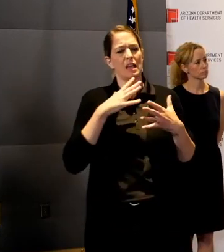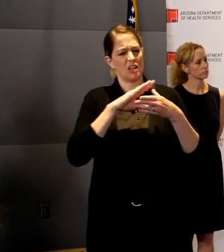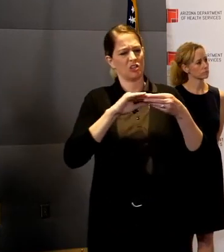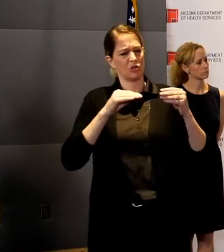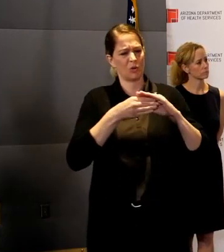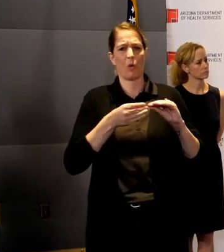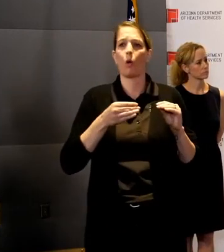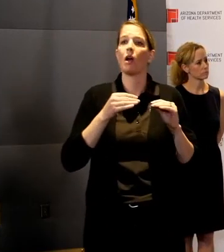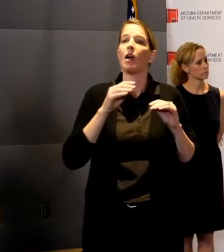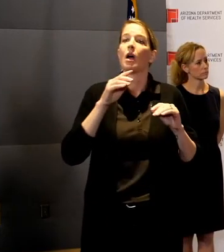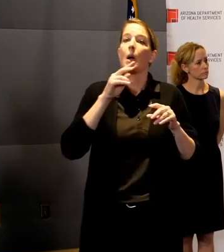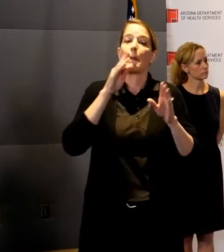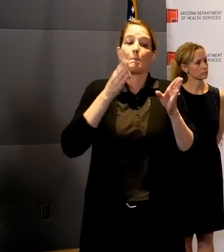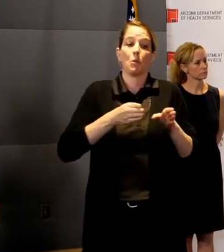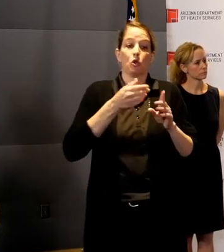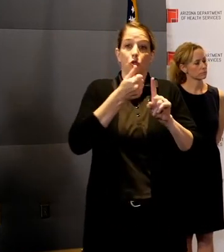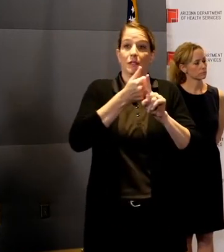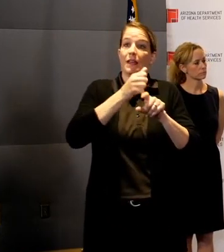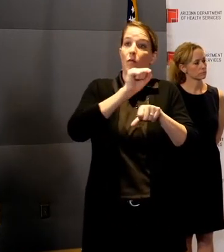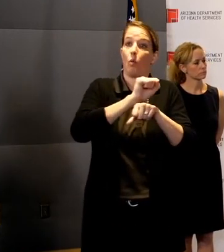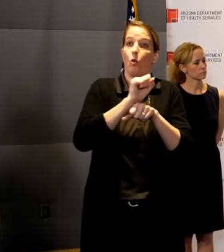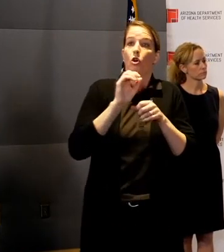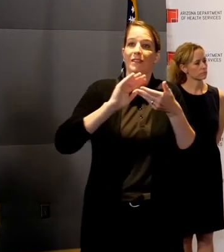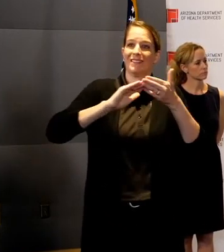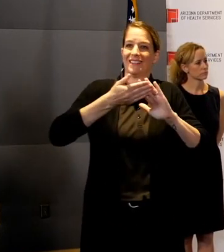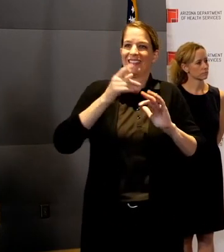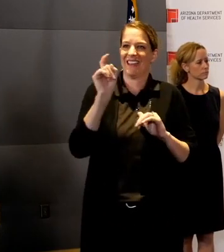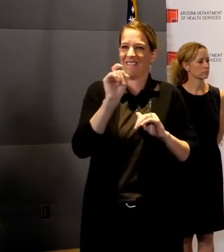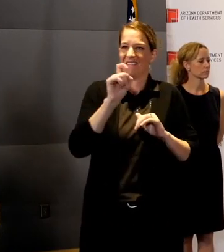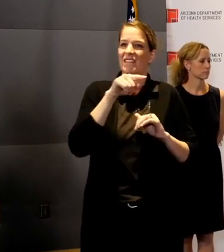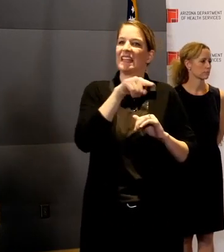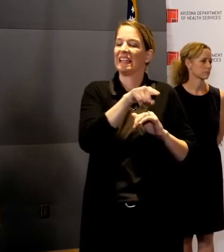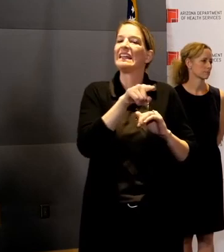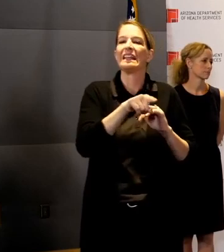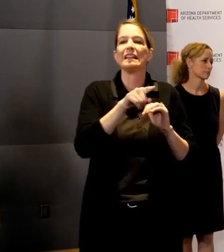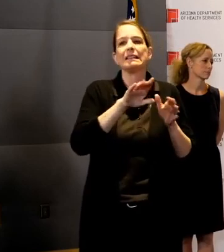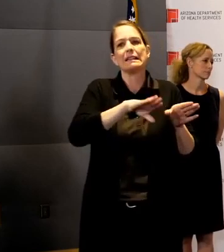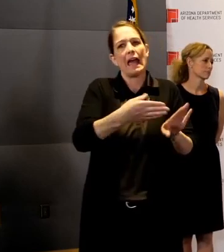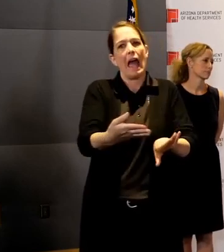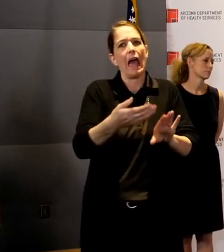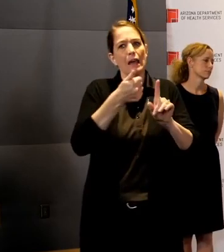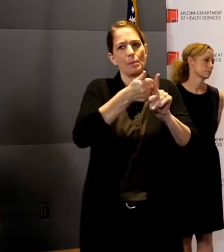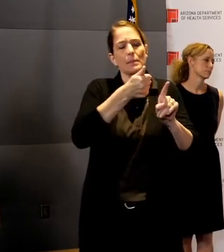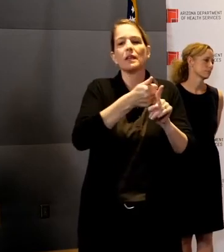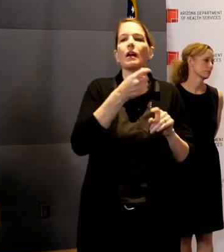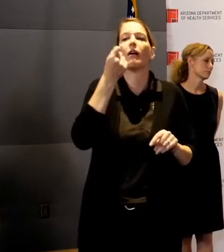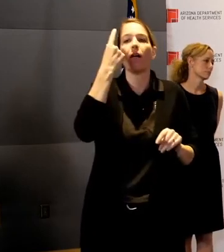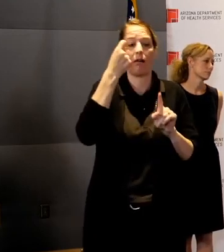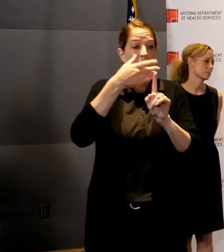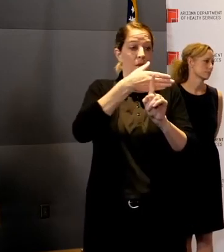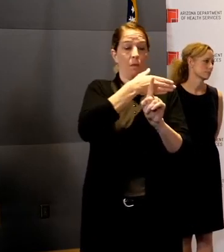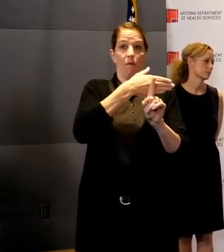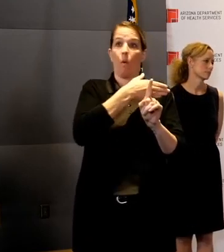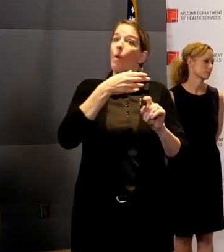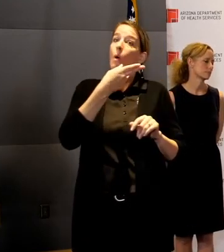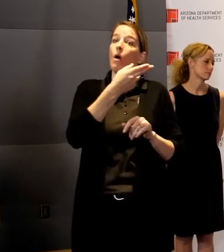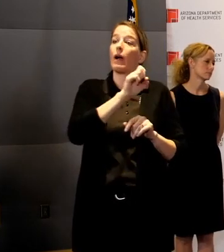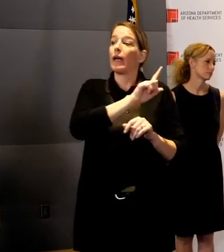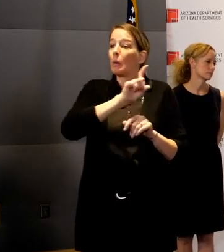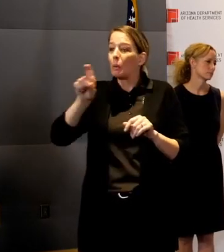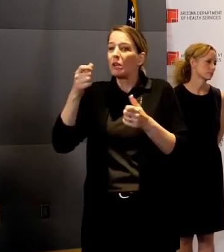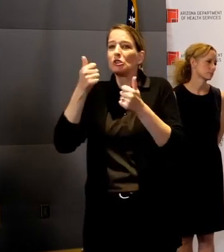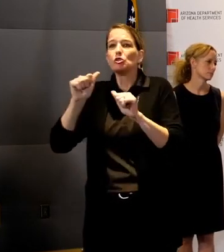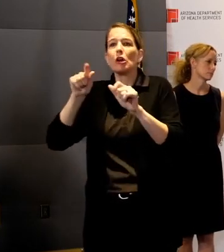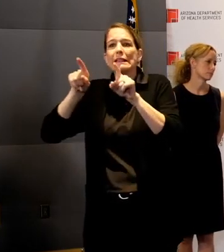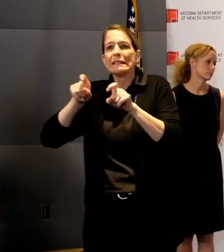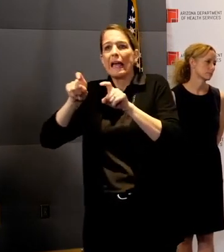tried to get a test at urgent care and couldn't get it. That's according to his family. He died just a few days later. How